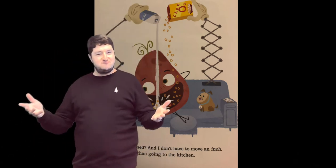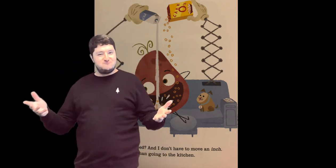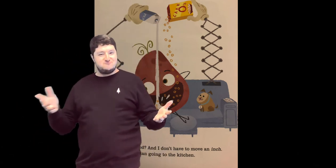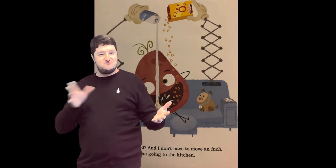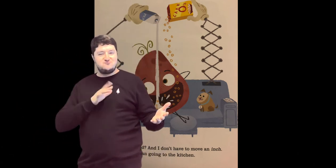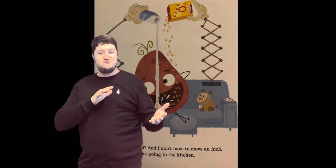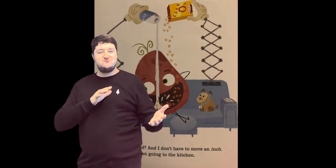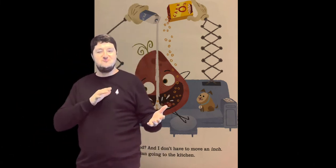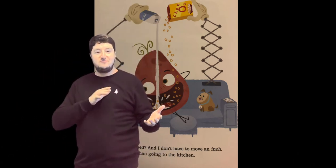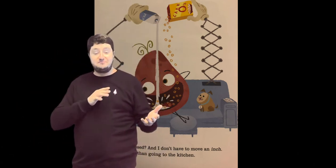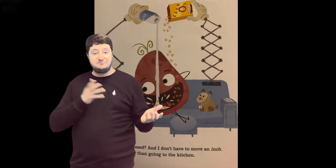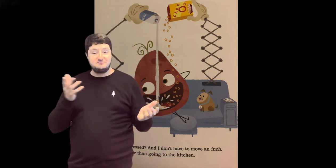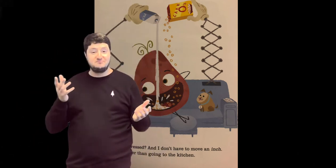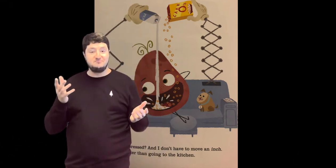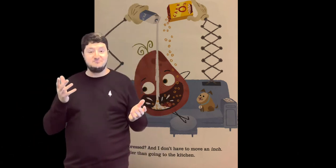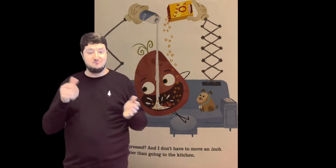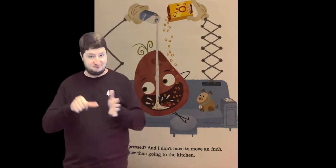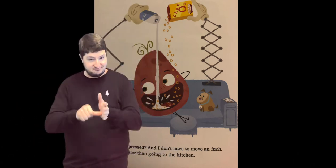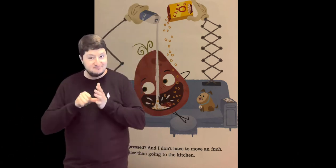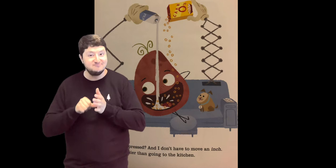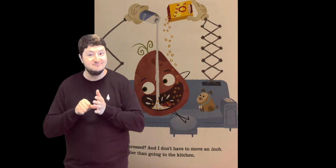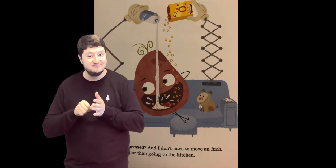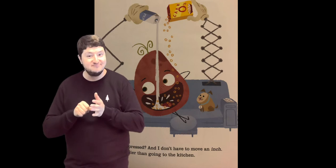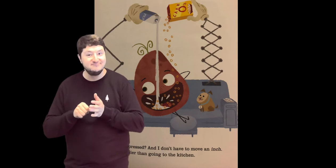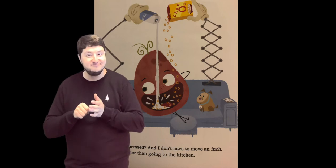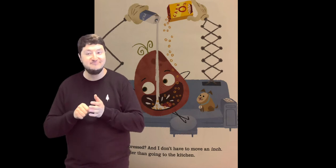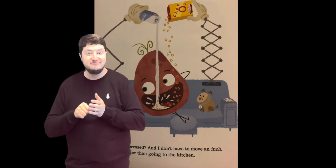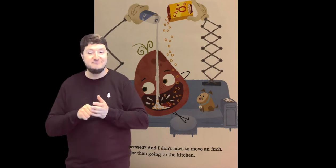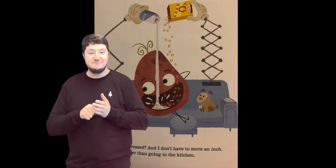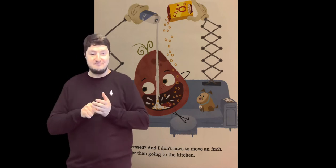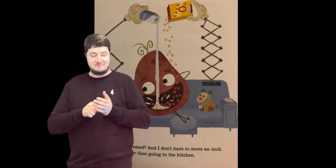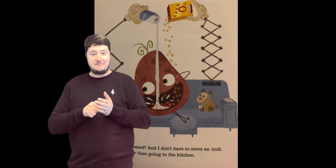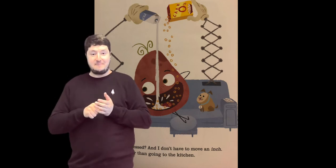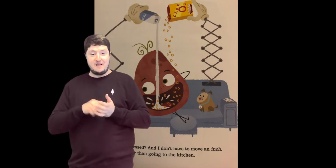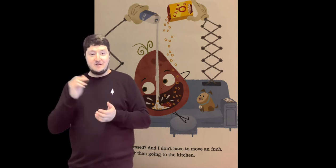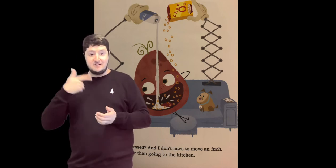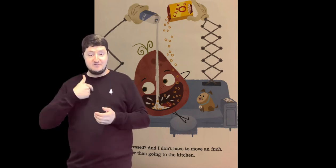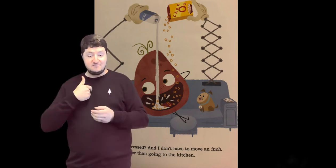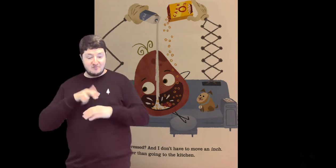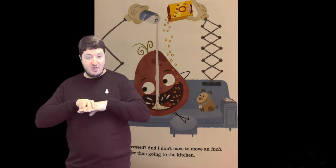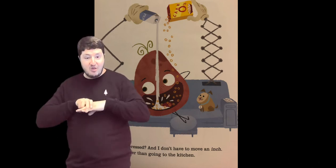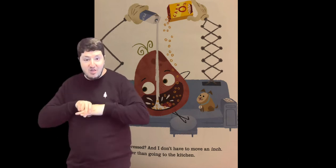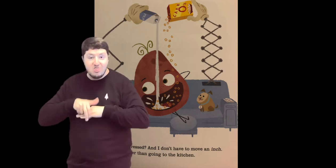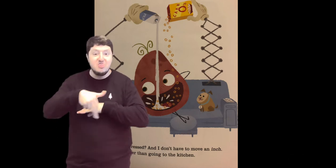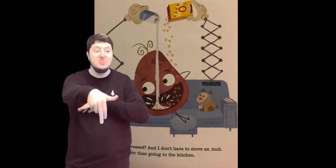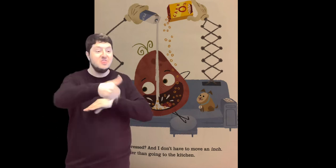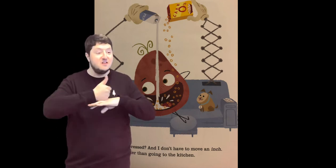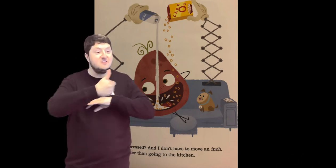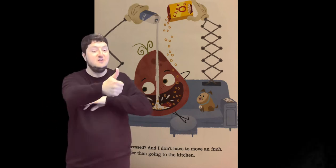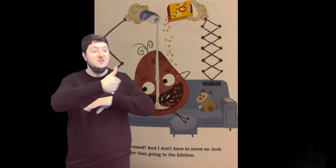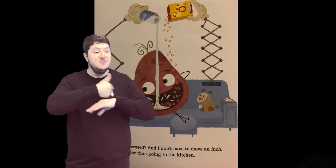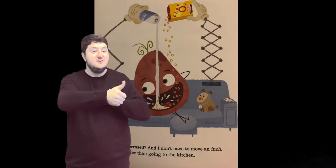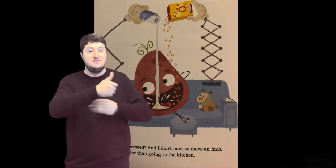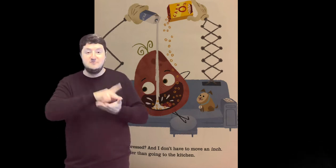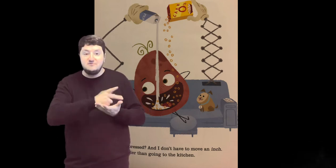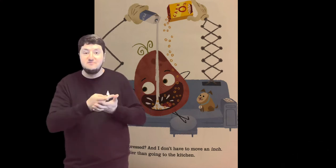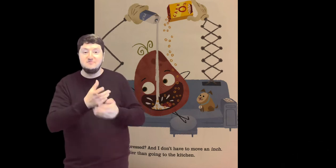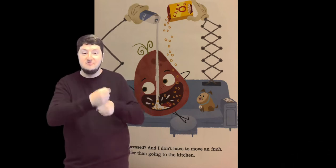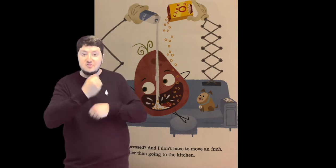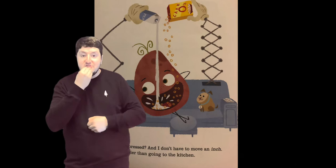Bam Impressed And I don't have to move an inch Much easier